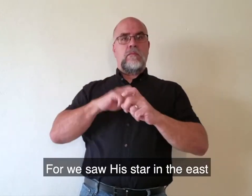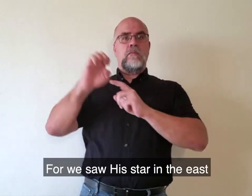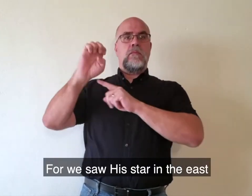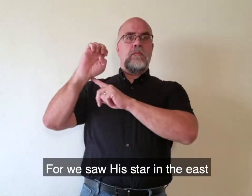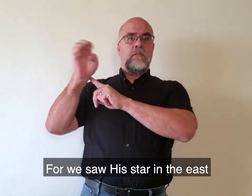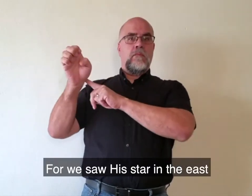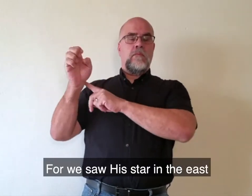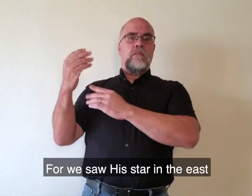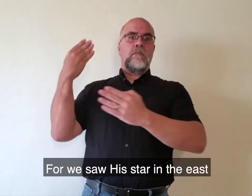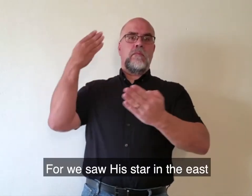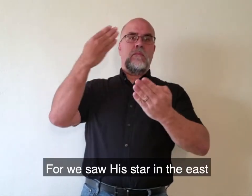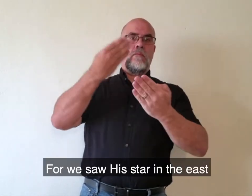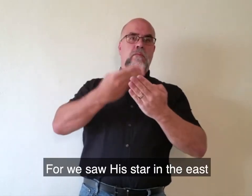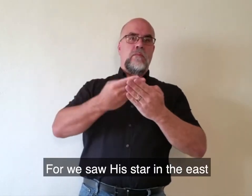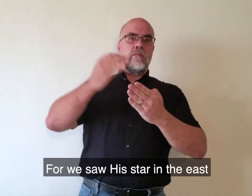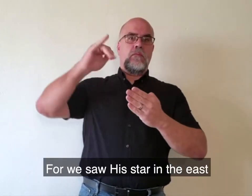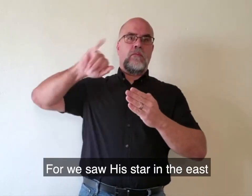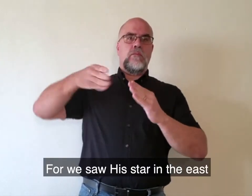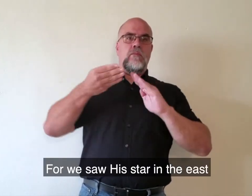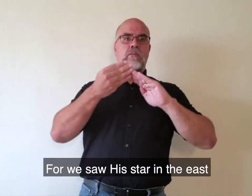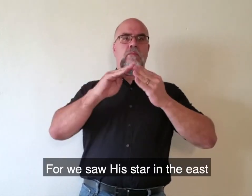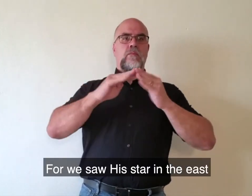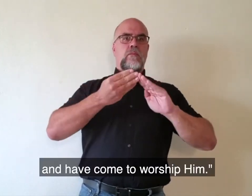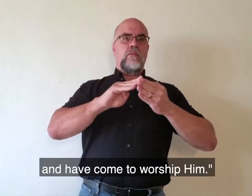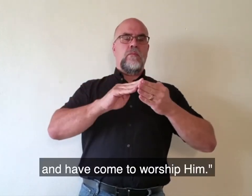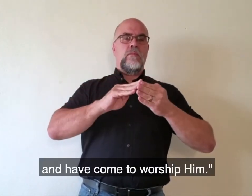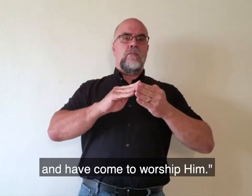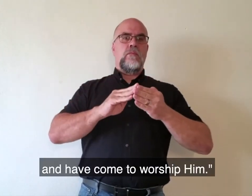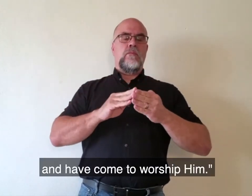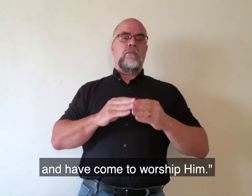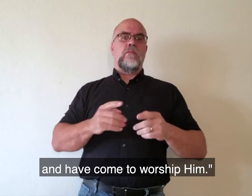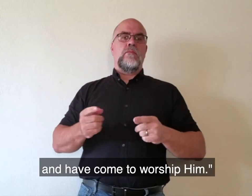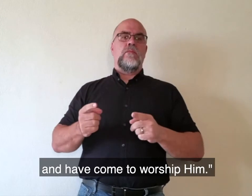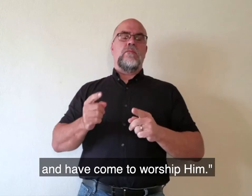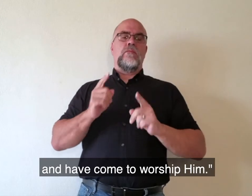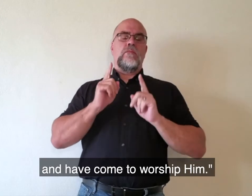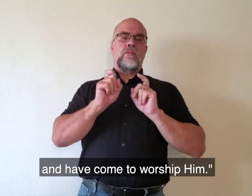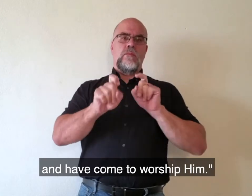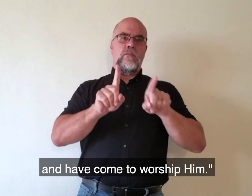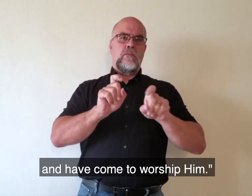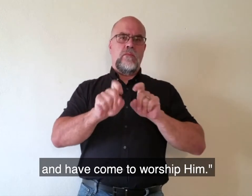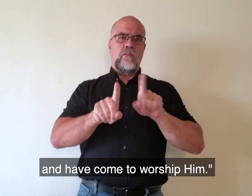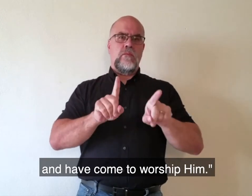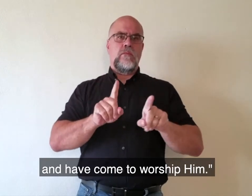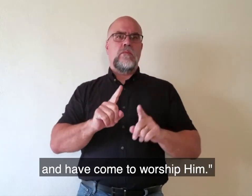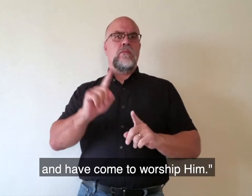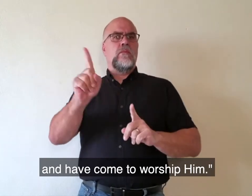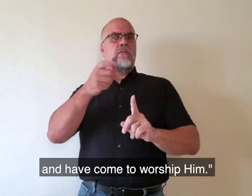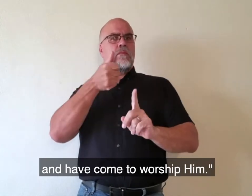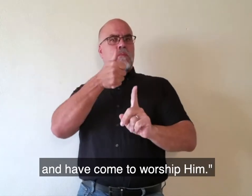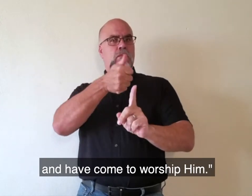saw his star in the east, and have come to worship him. Amen.